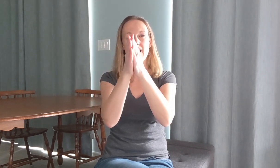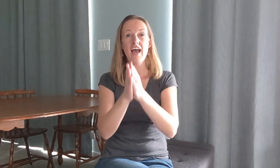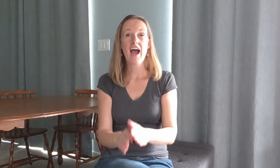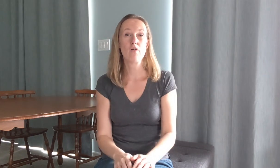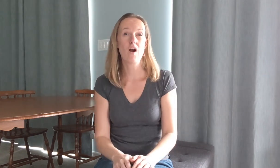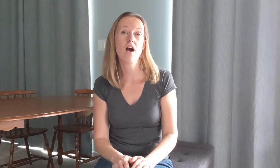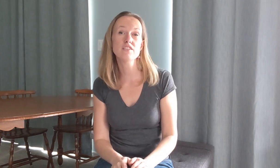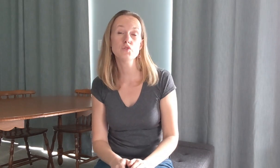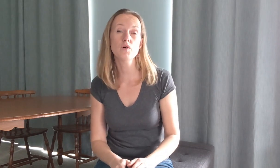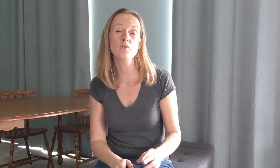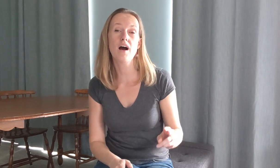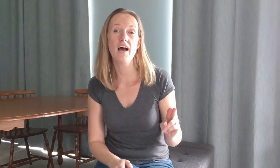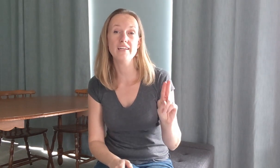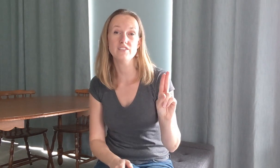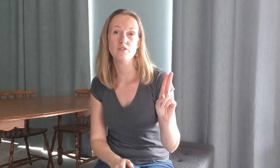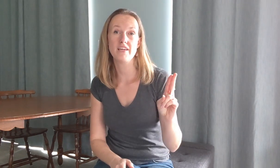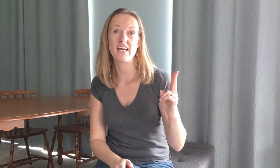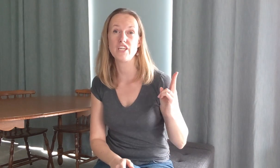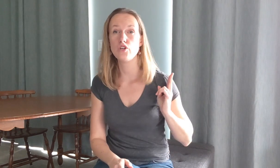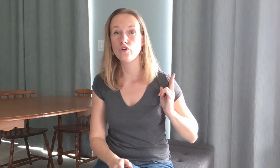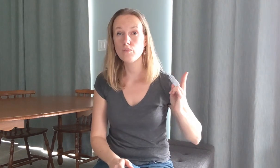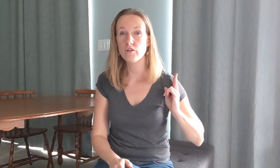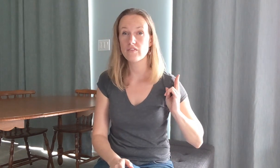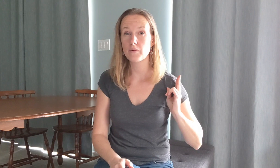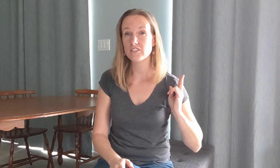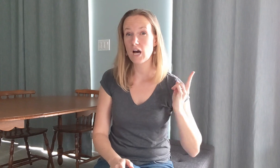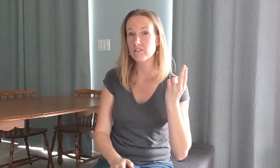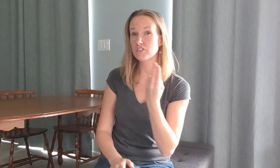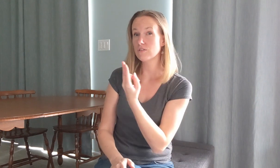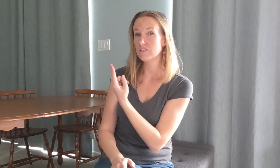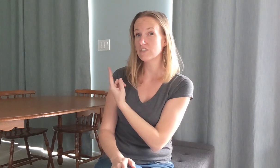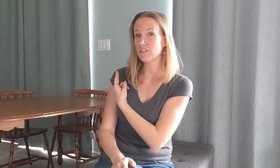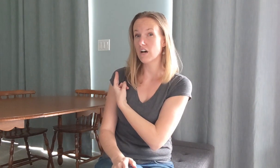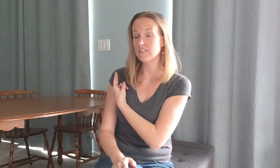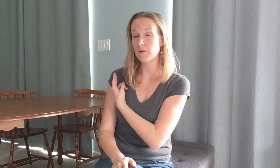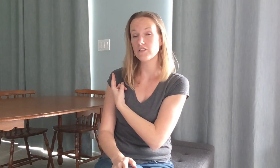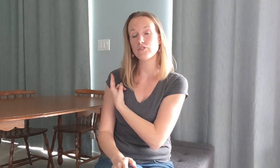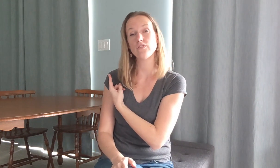our hearts will cry so you make that you moving from your dominant shoulder to your non-dominant shoulder